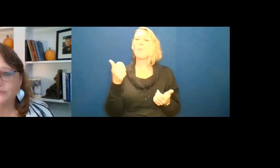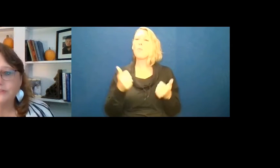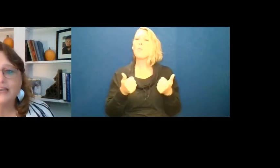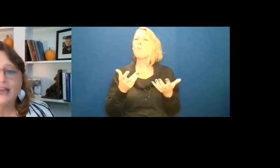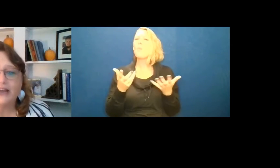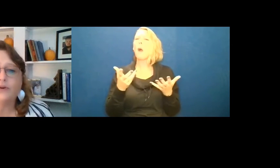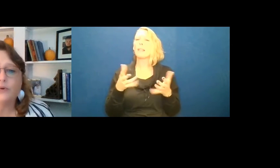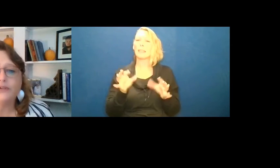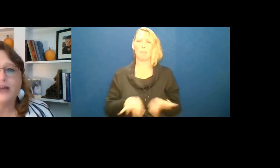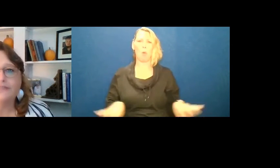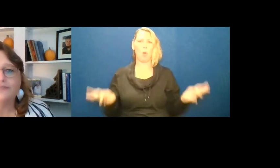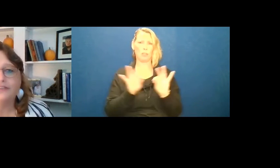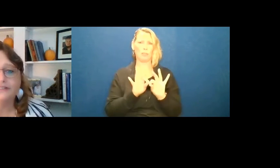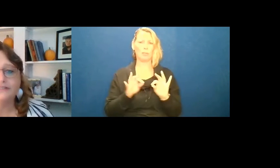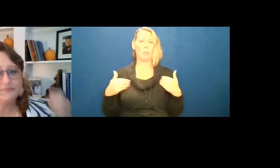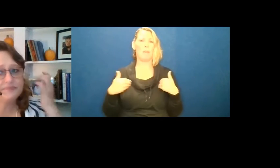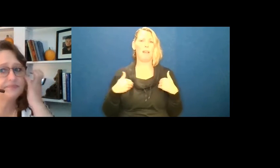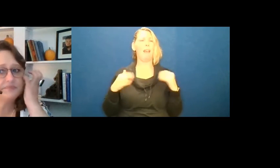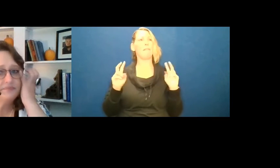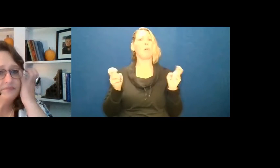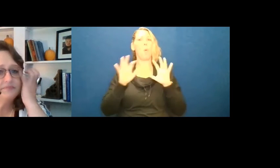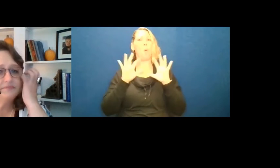to you to have a whole life.